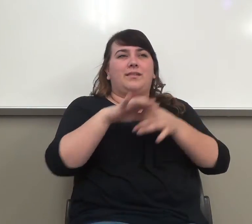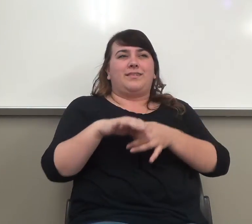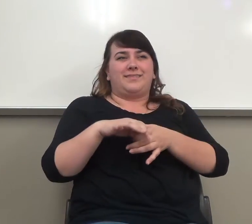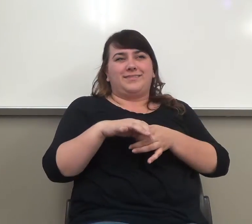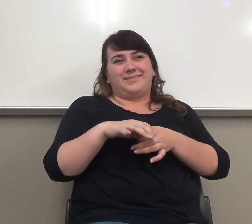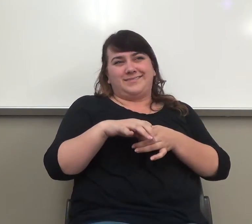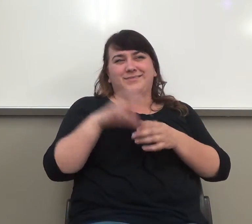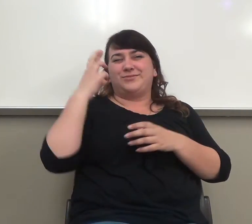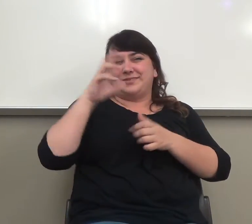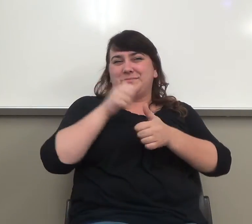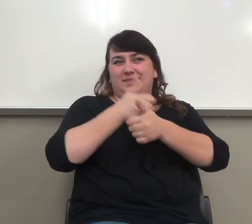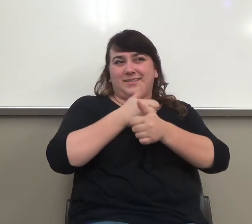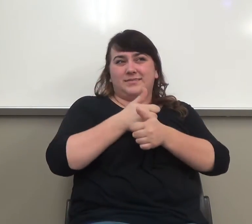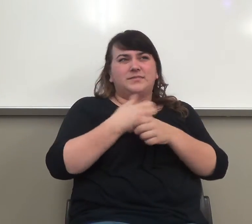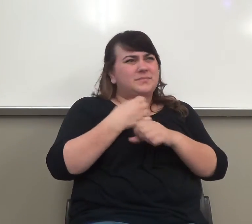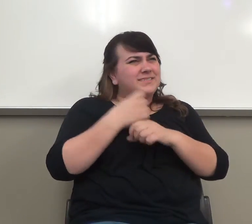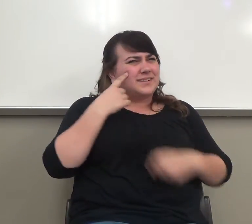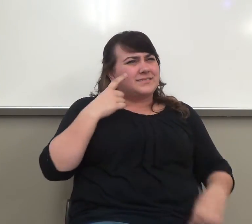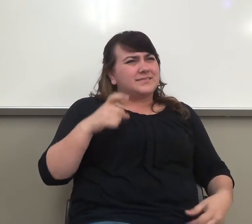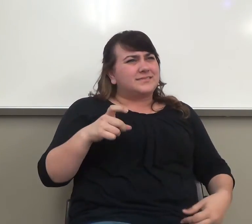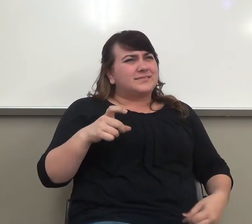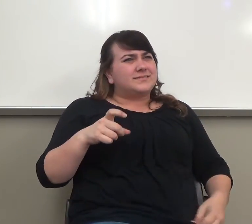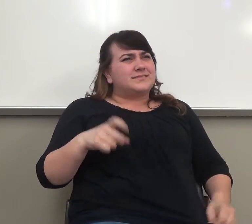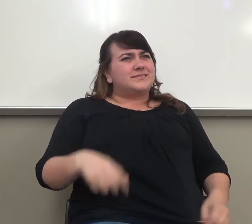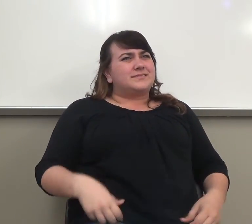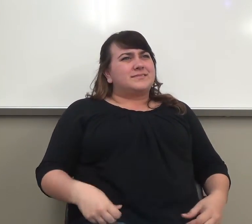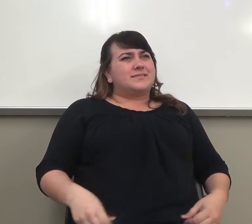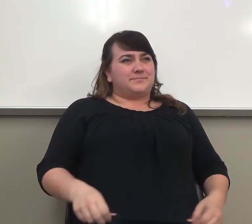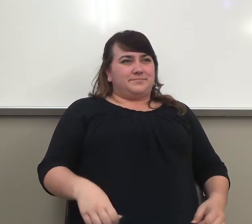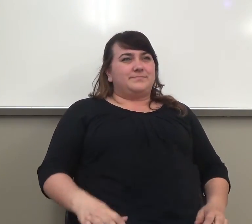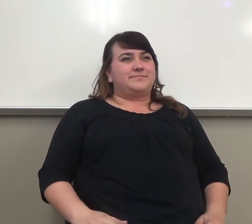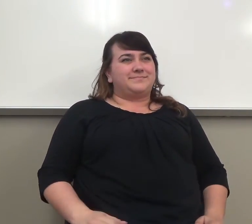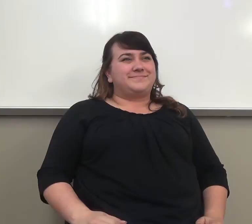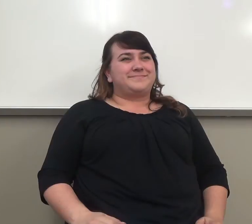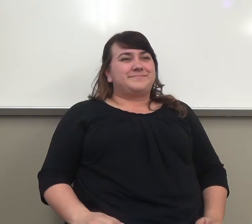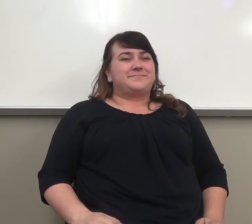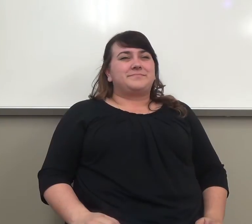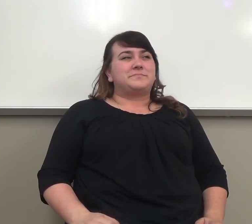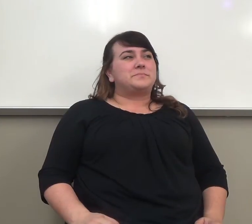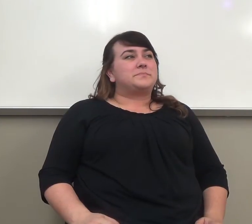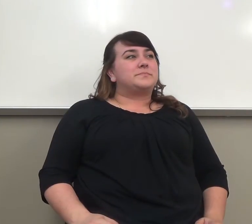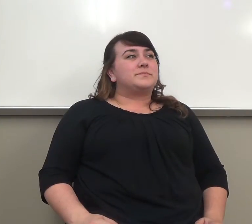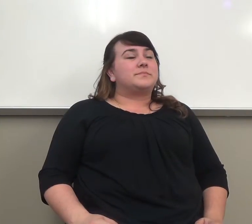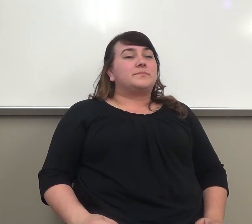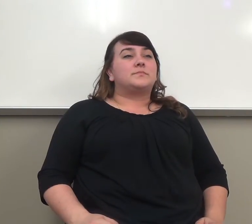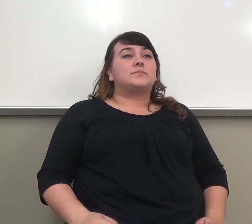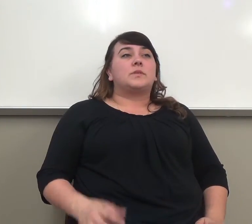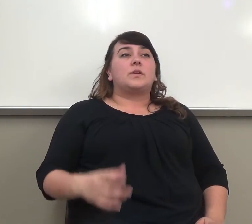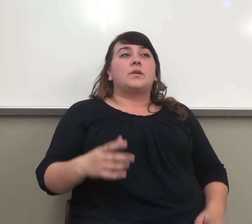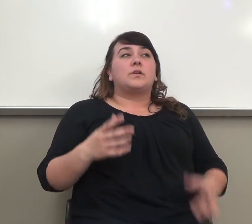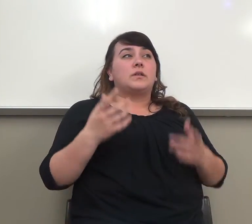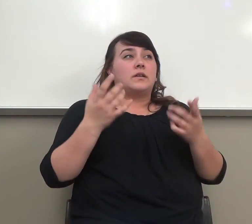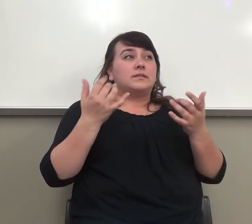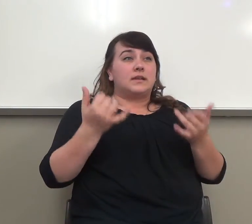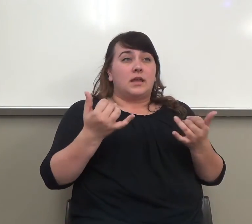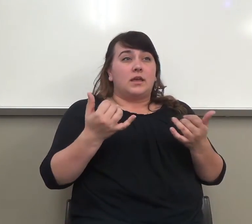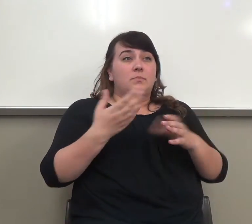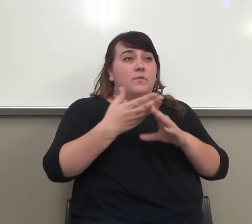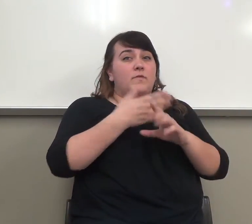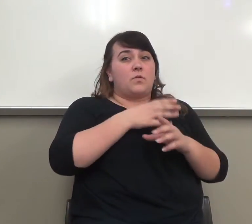Does that make sense to people, what we're doing? Okay. So that's, what I want to do today before we go to the, we're